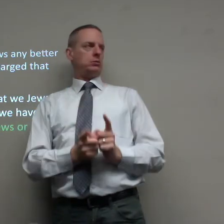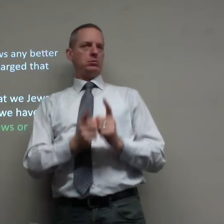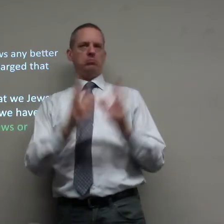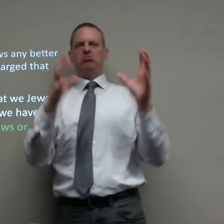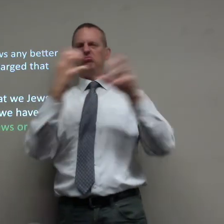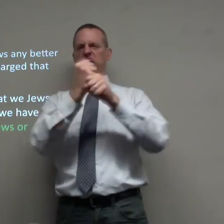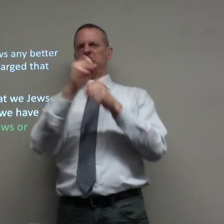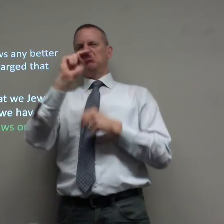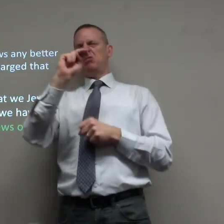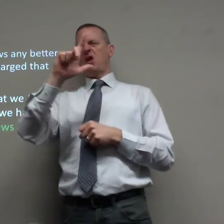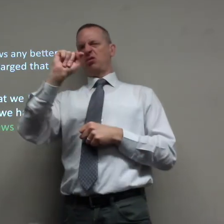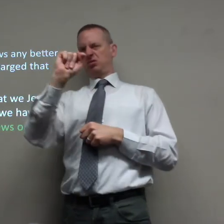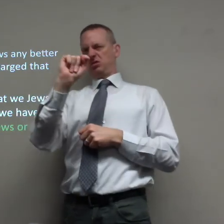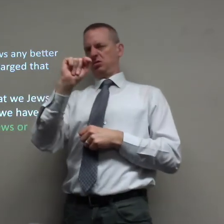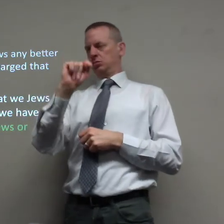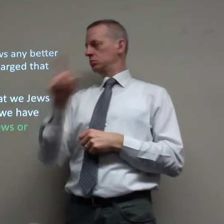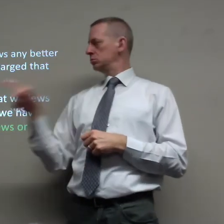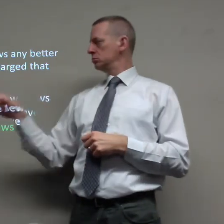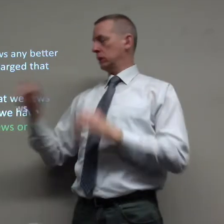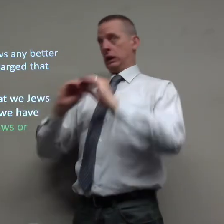no. Testament. I don't see.